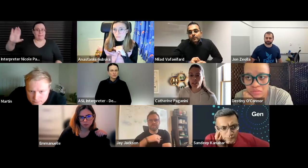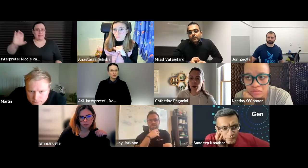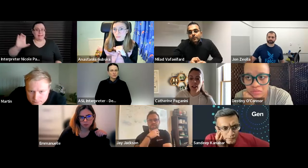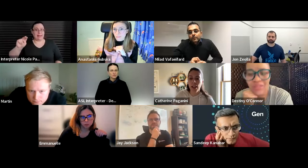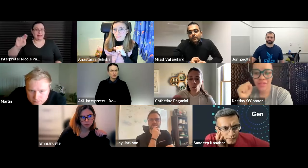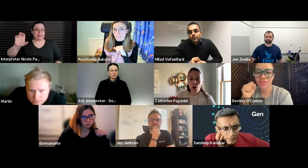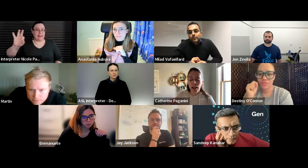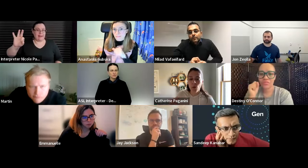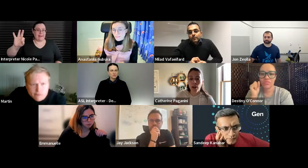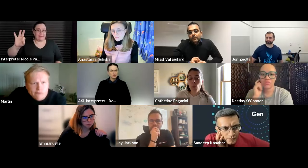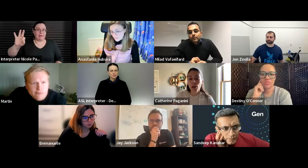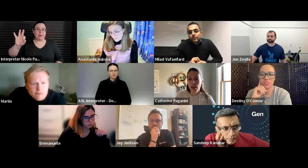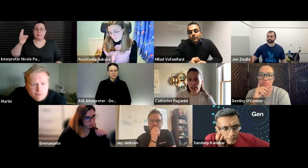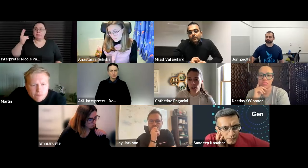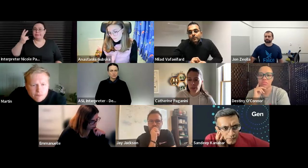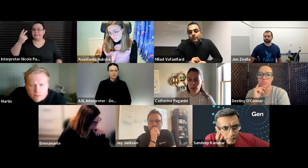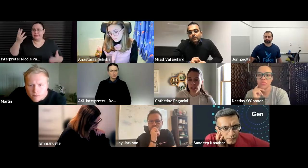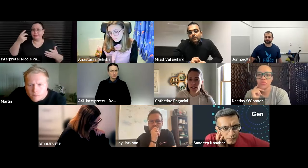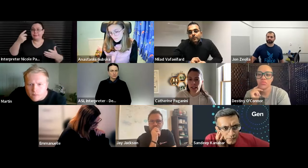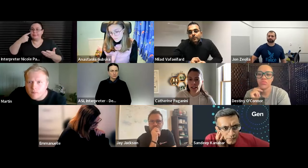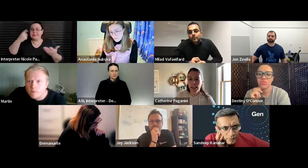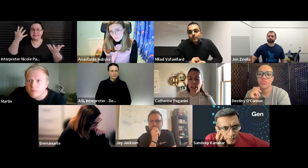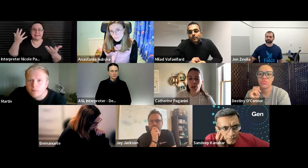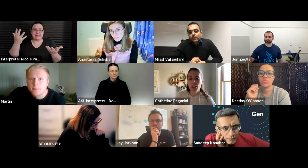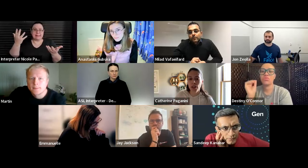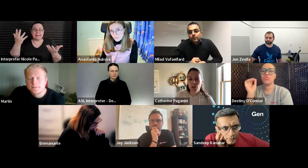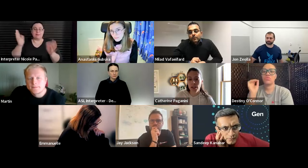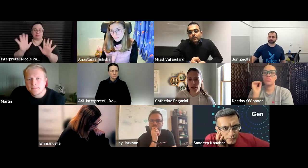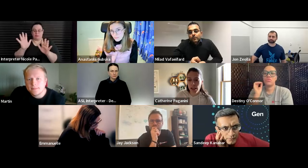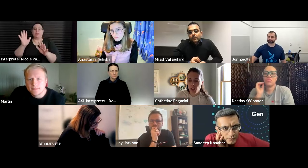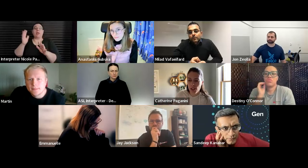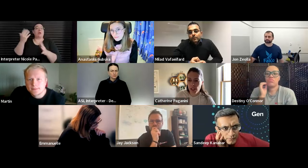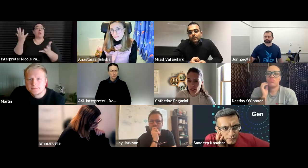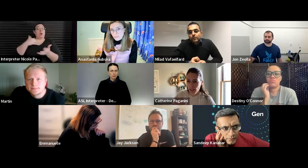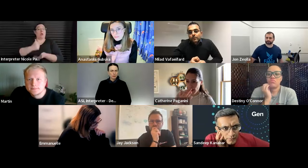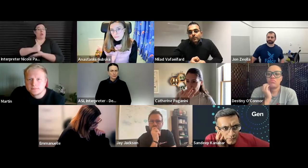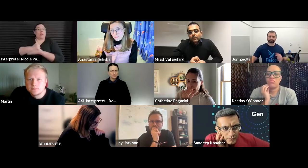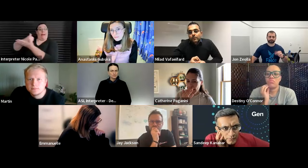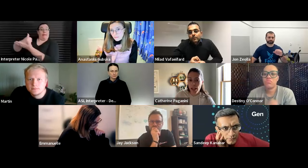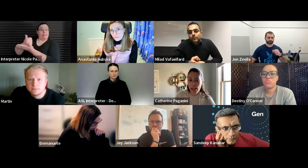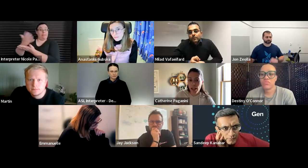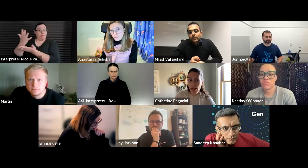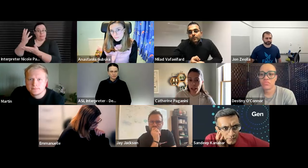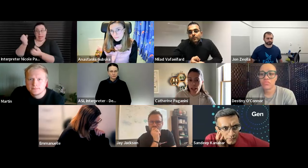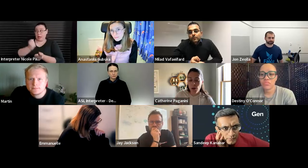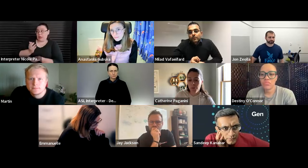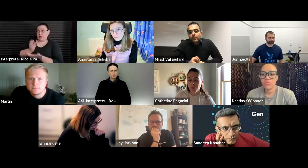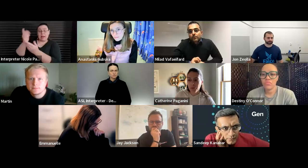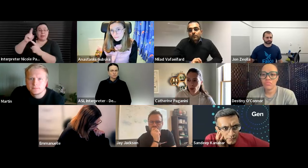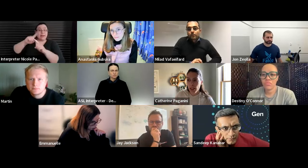we'll see how many and where like what we want to help them is like can we recommend agencies